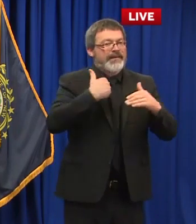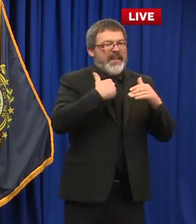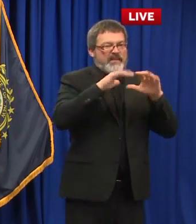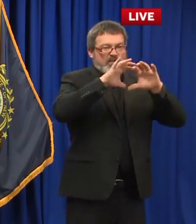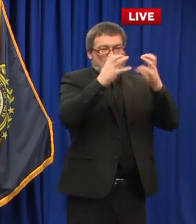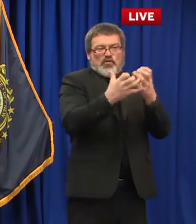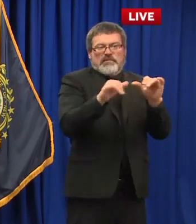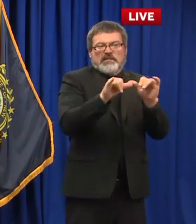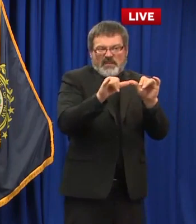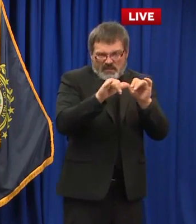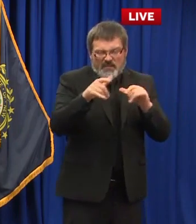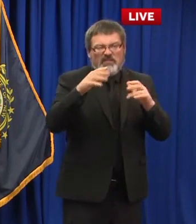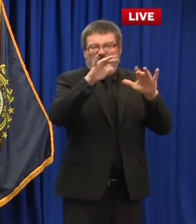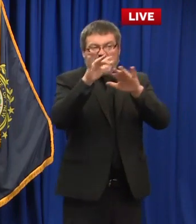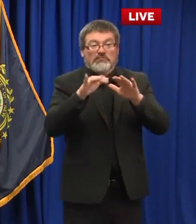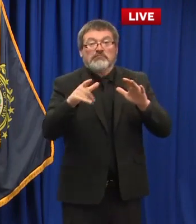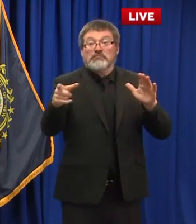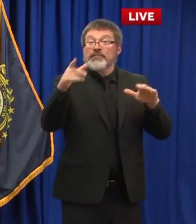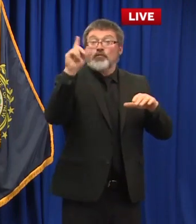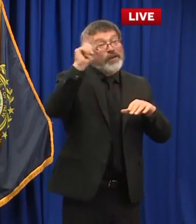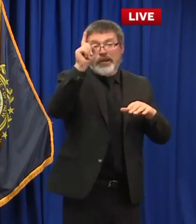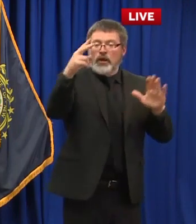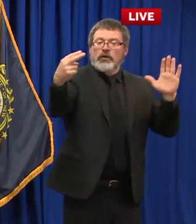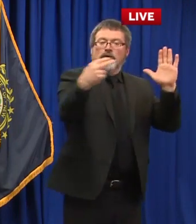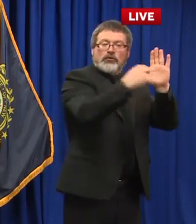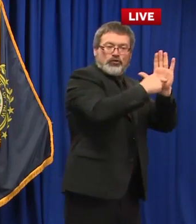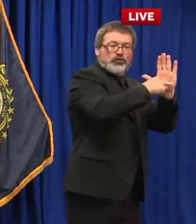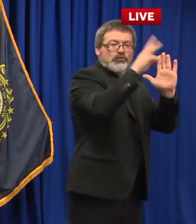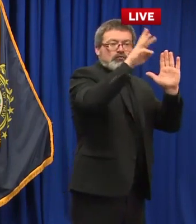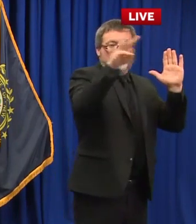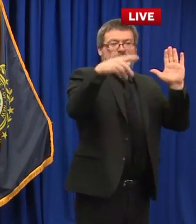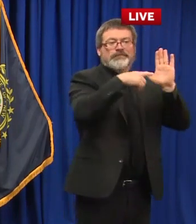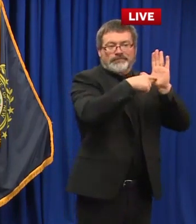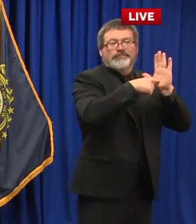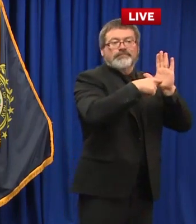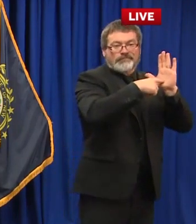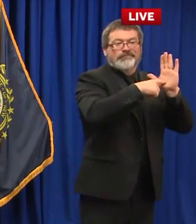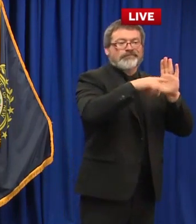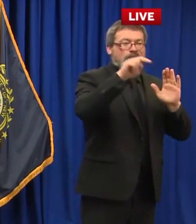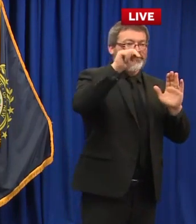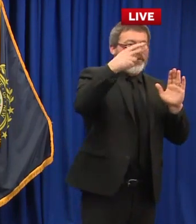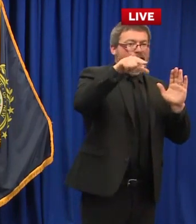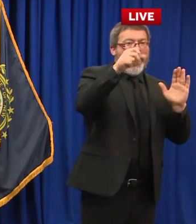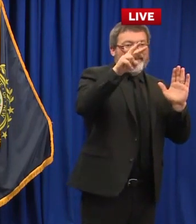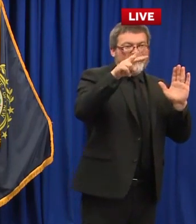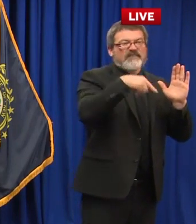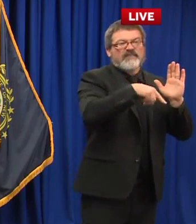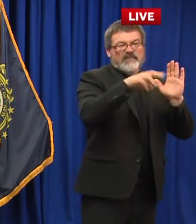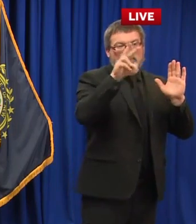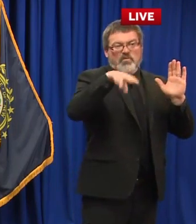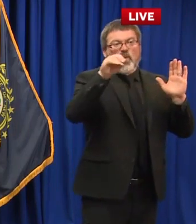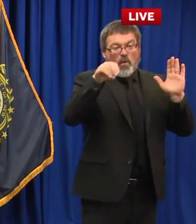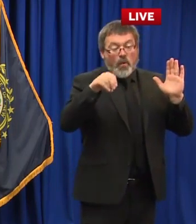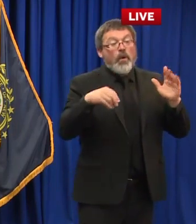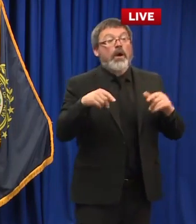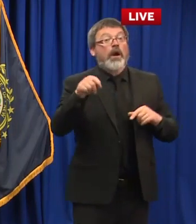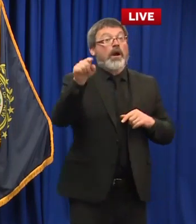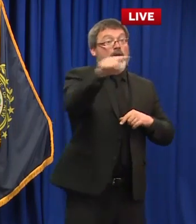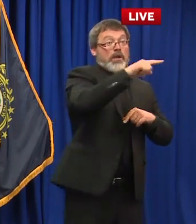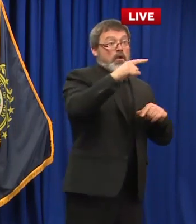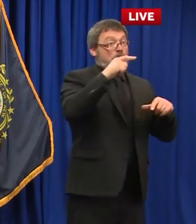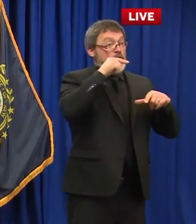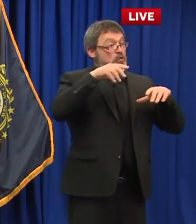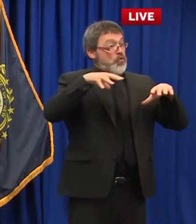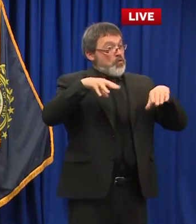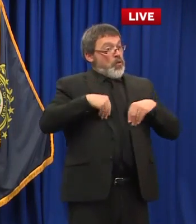for uh either the campers themselves uh or those that are running the camps um and again those will begin those um first campers can begin